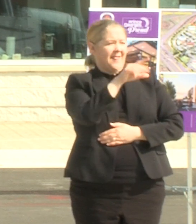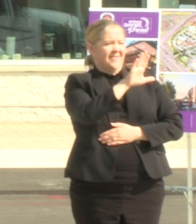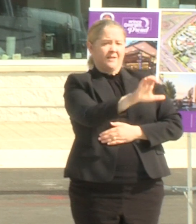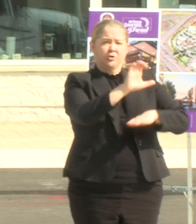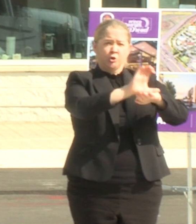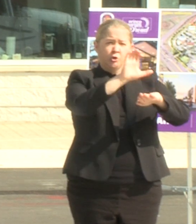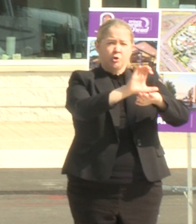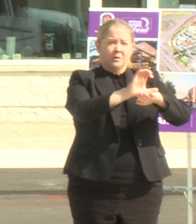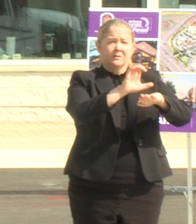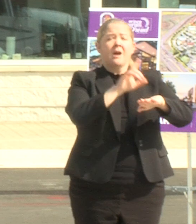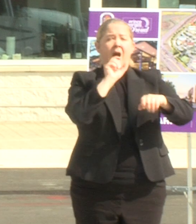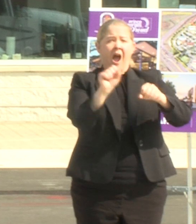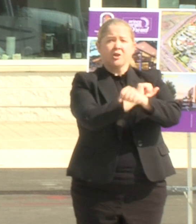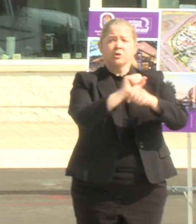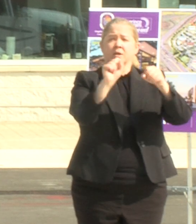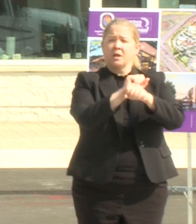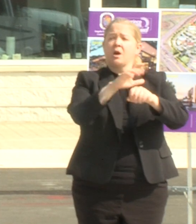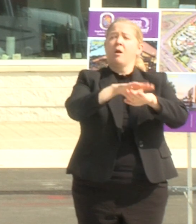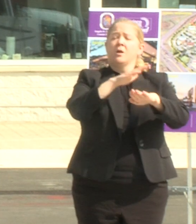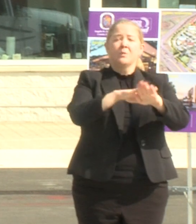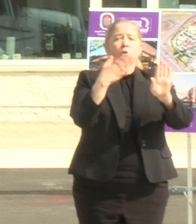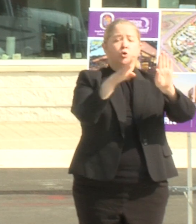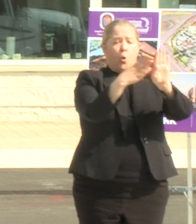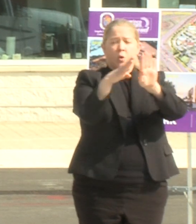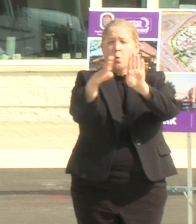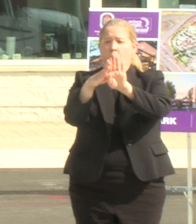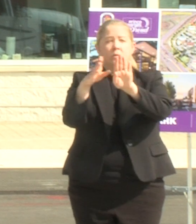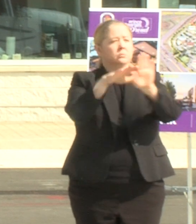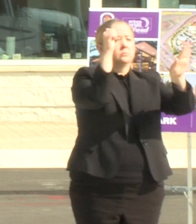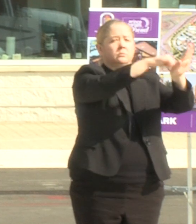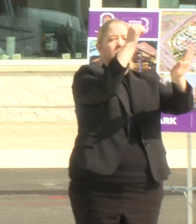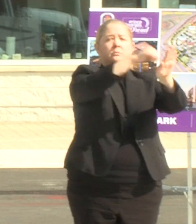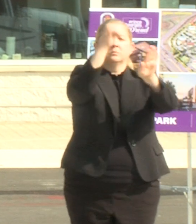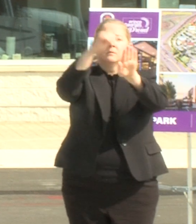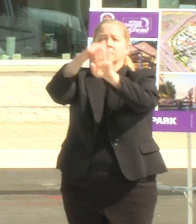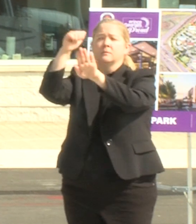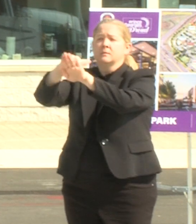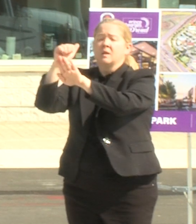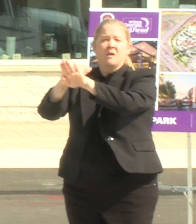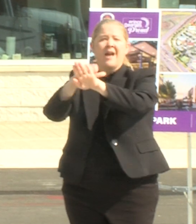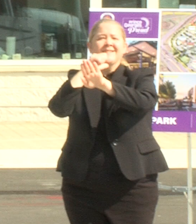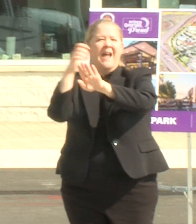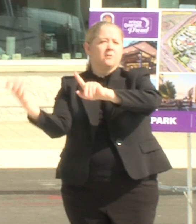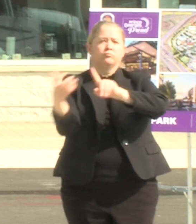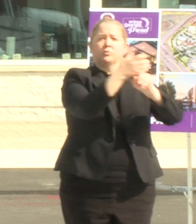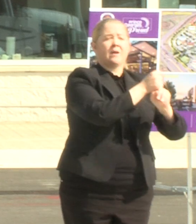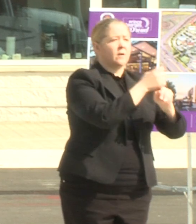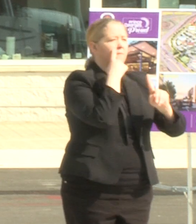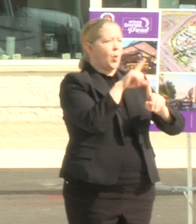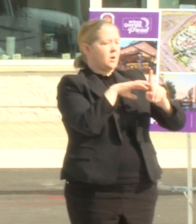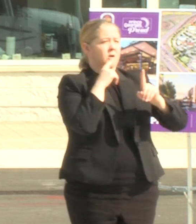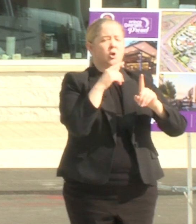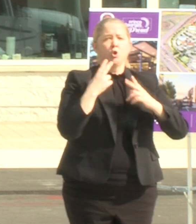in the hotel across the street and instead of condemning the individuals who were involved in prostitution and human trafficking said can we